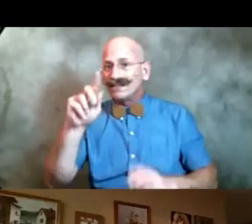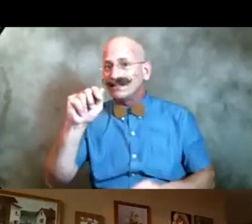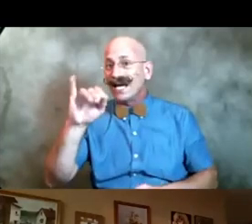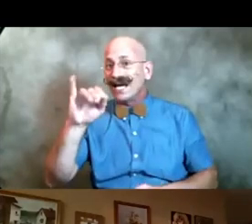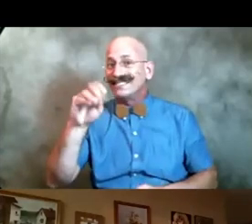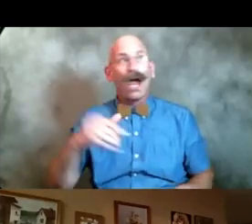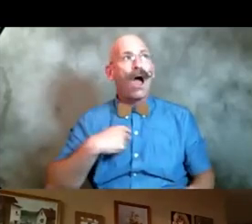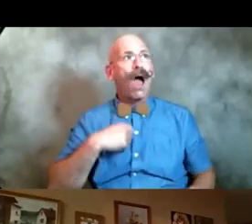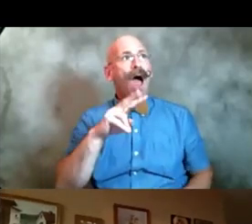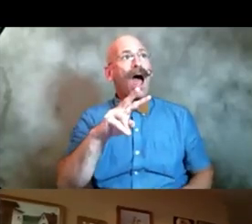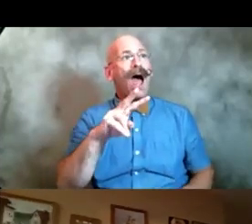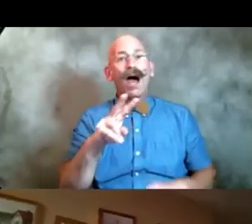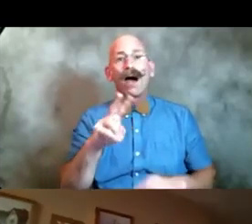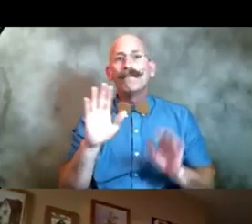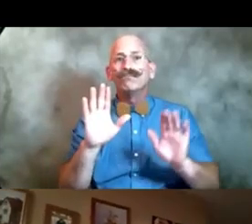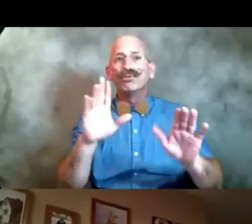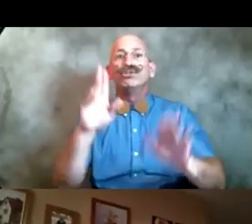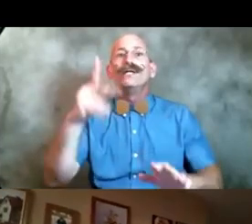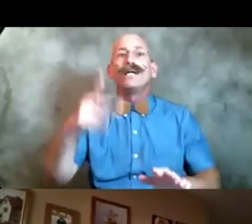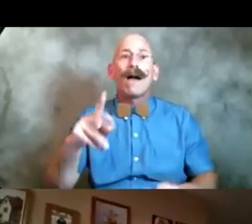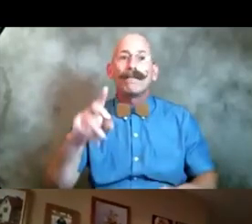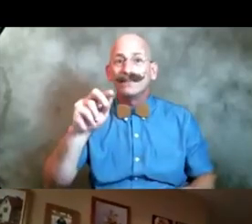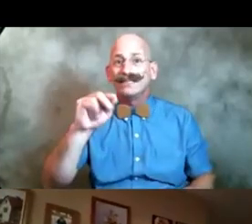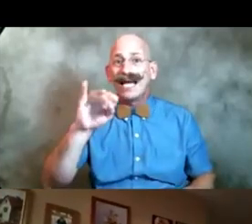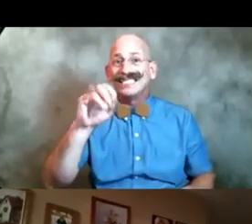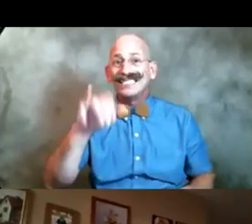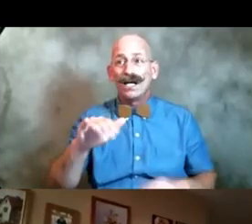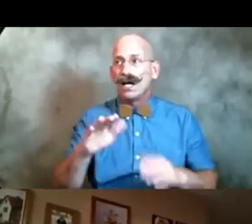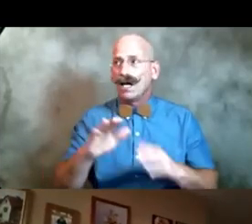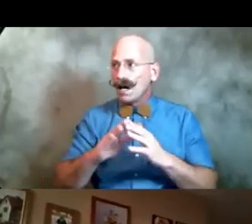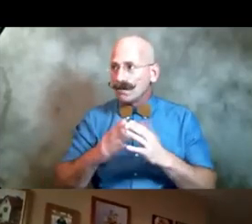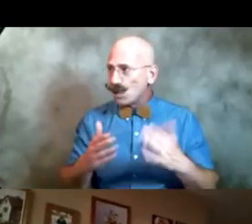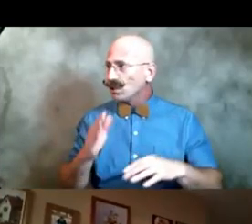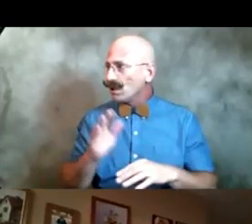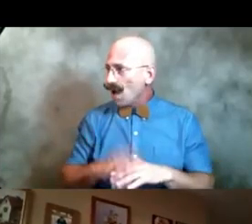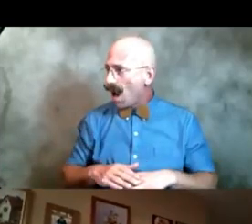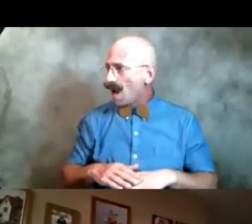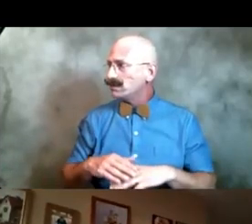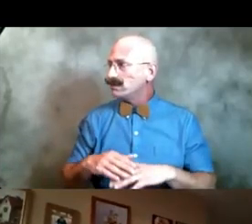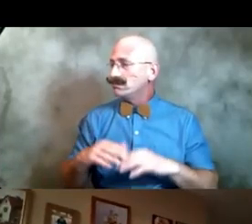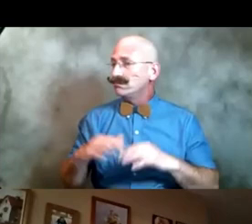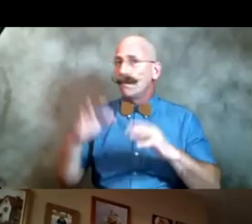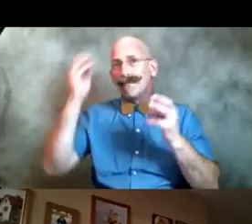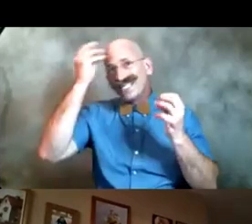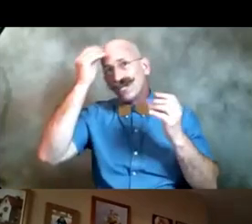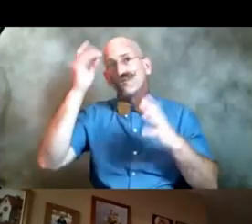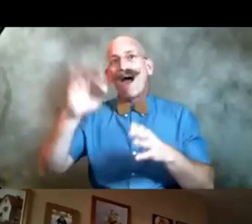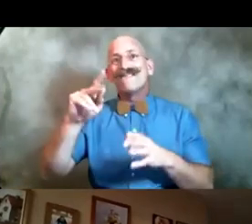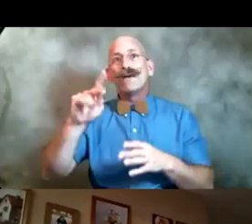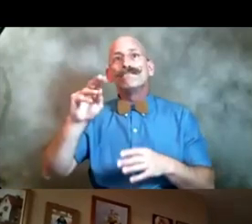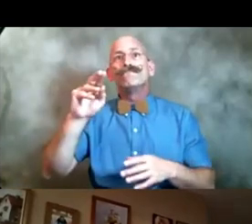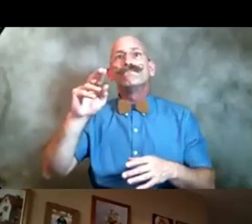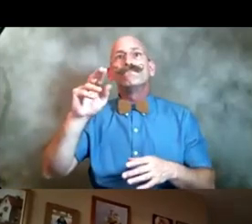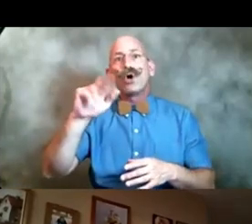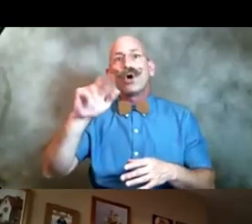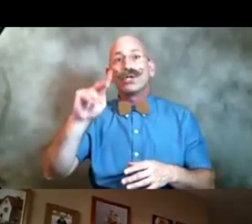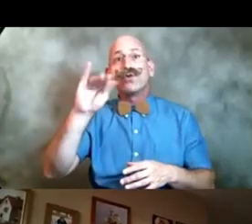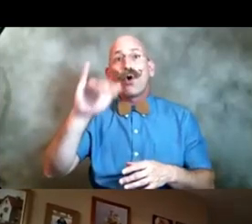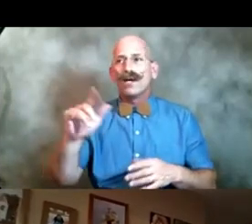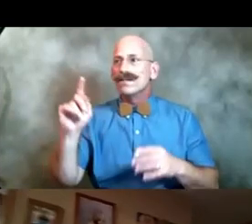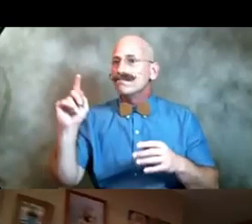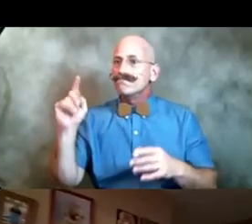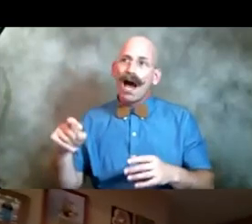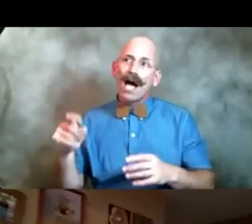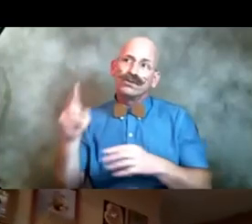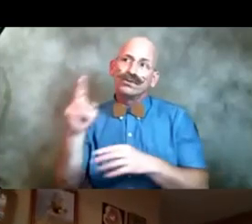daisies a book called meditation on purgatory must need pushing up daisies for the cover so i i persuaded him to